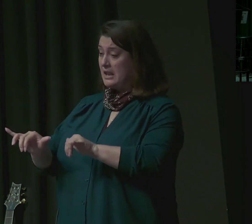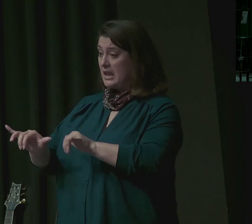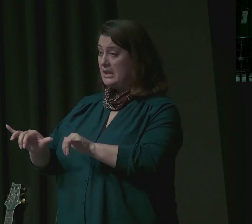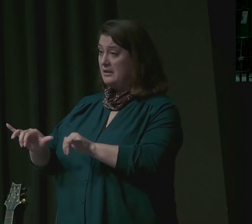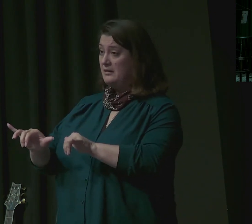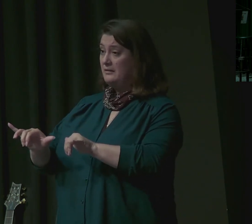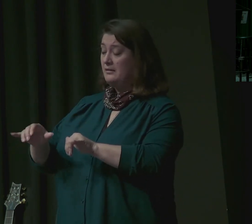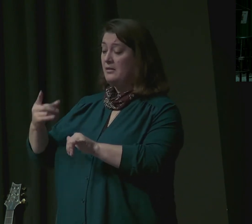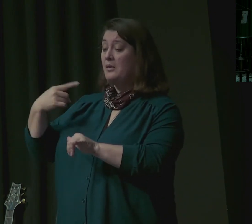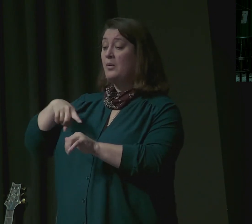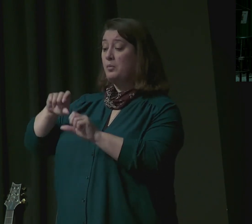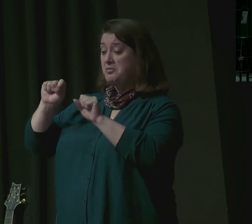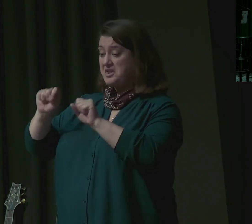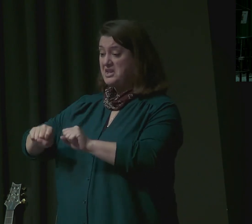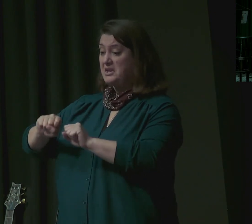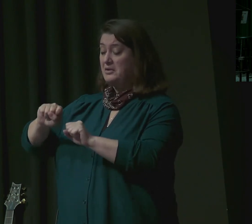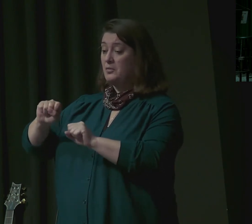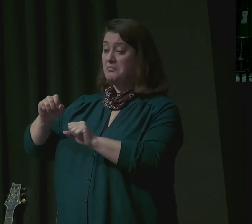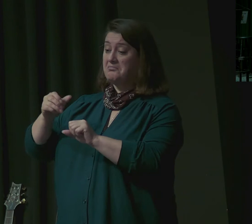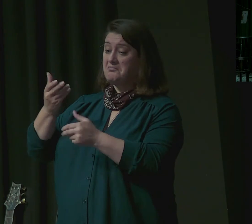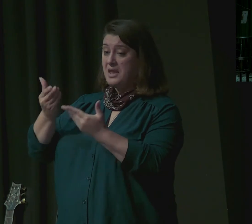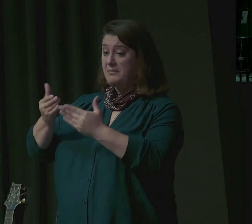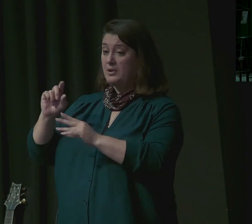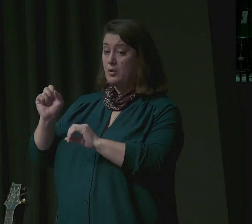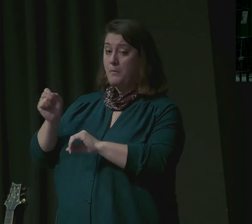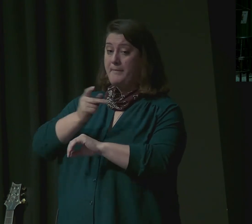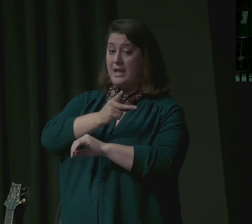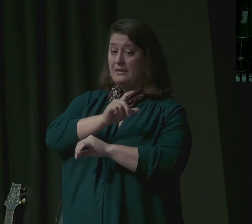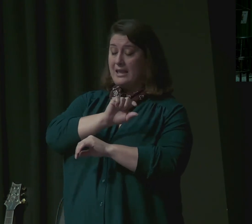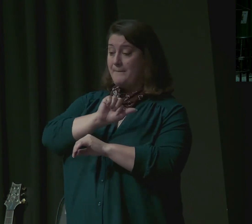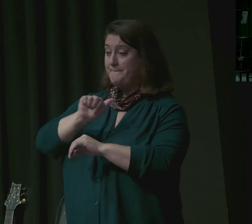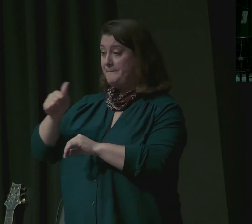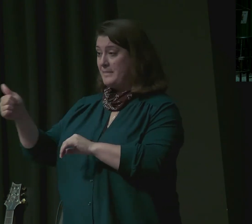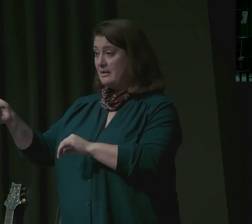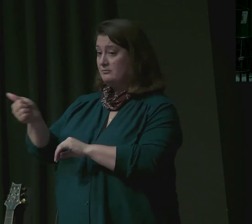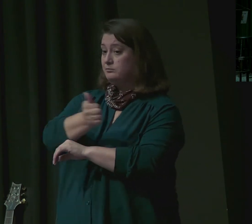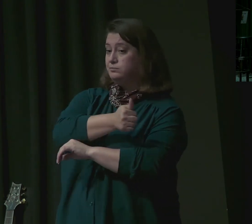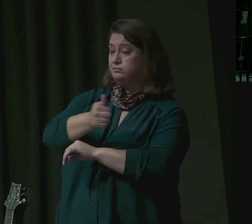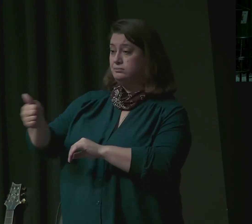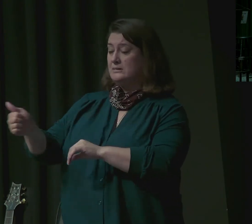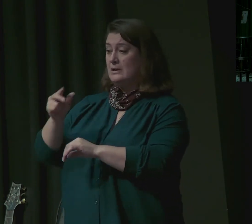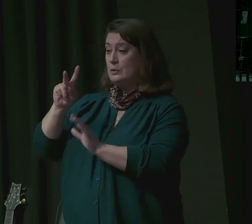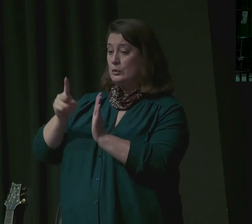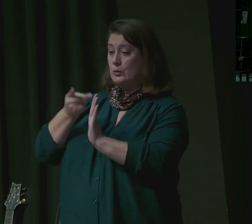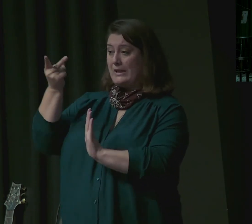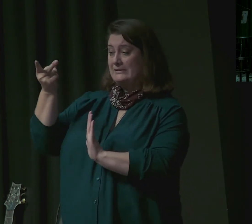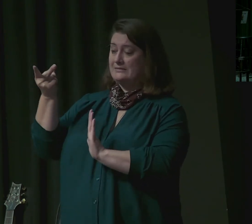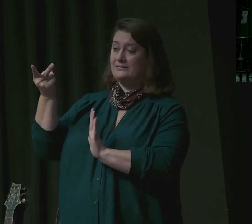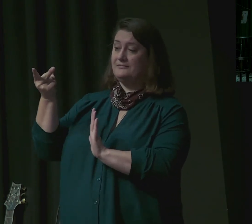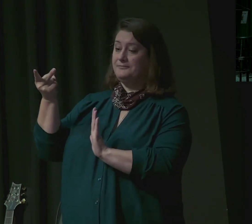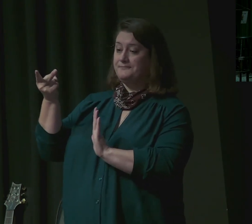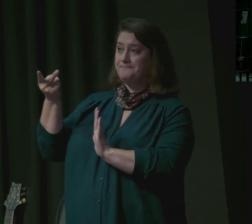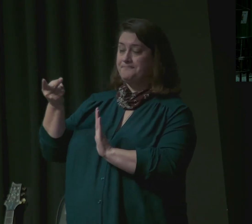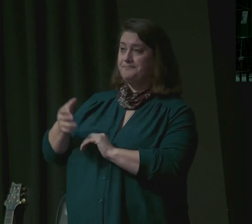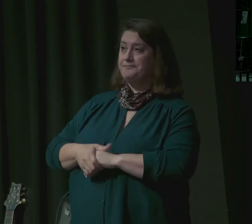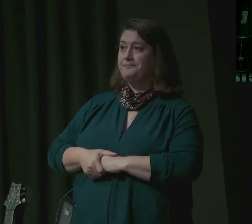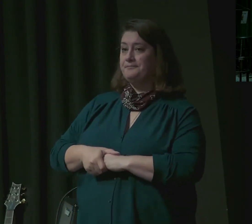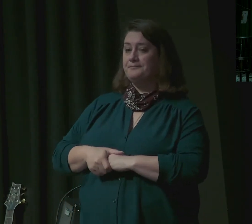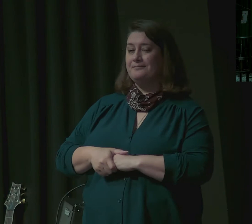Well, Judah will bear the blame. He will pledge for the sake of the boy. And you can see in this last sentence a